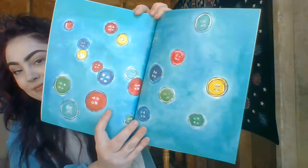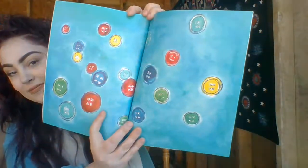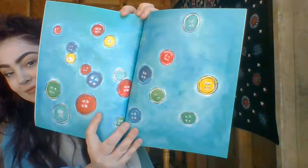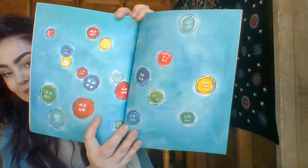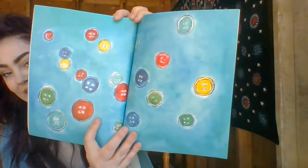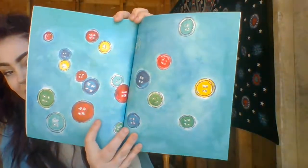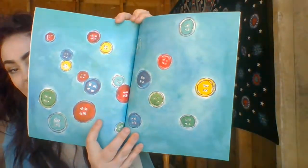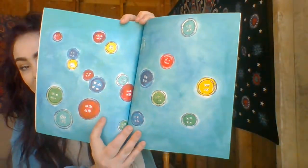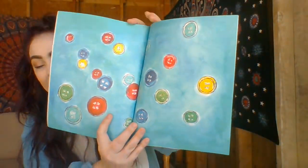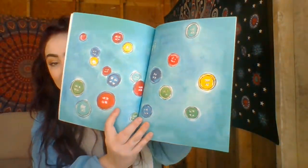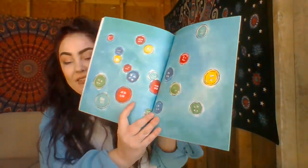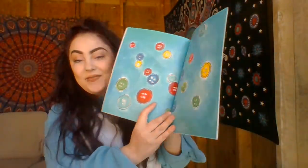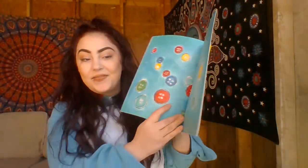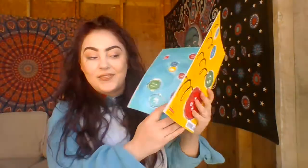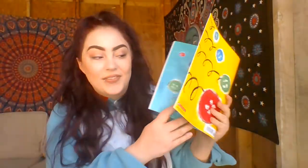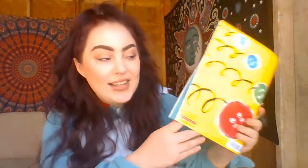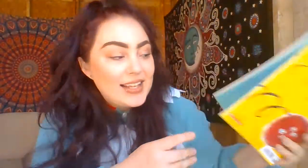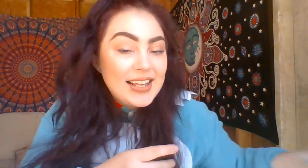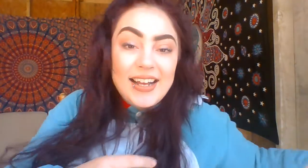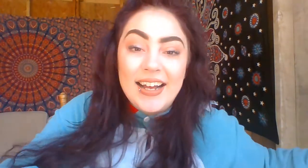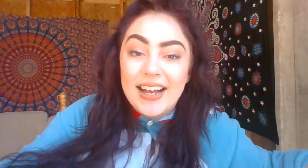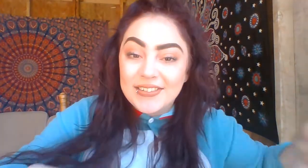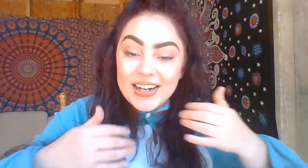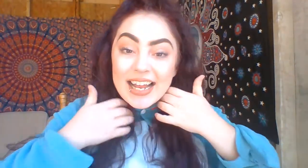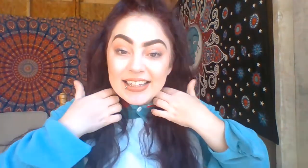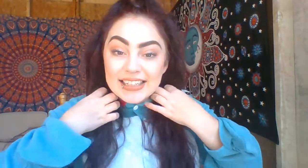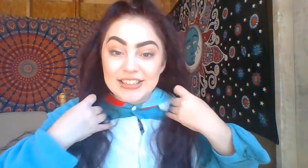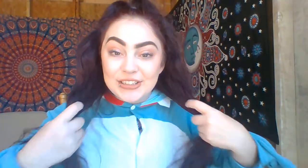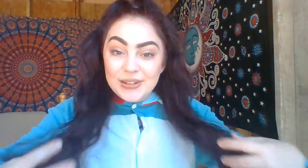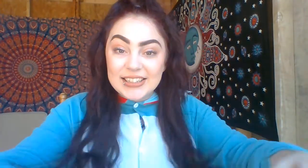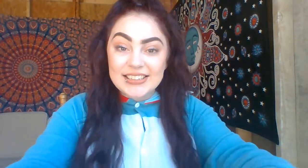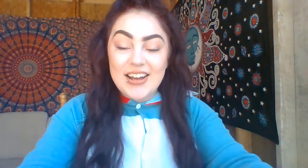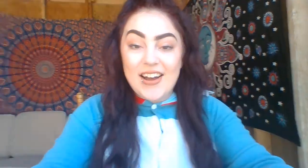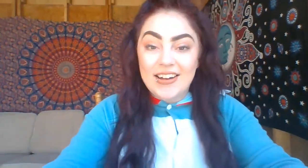And there they are. All right, let's do our song.